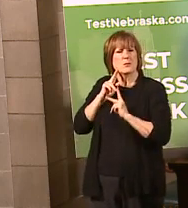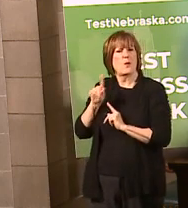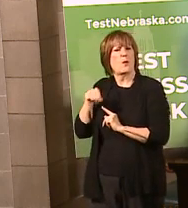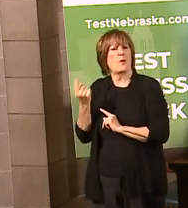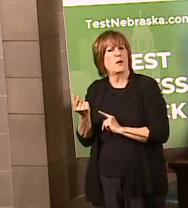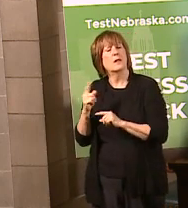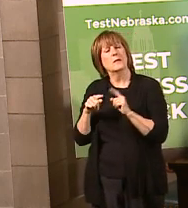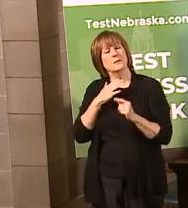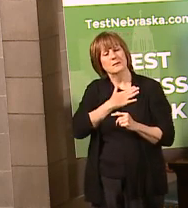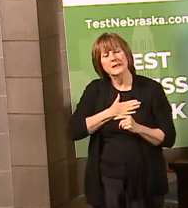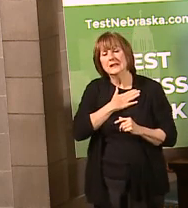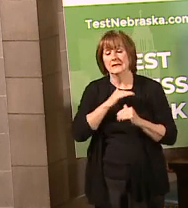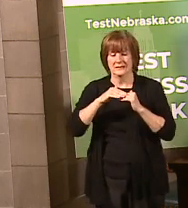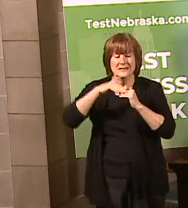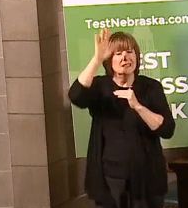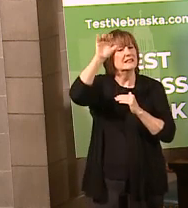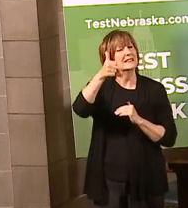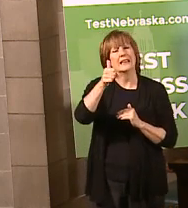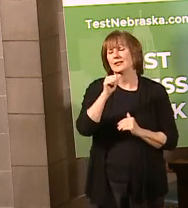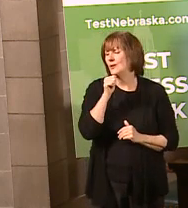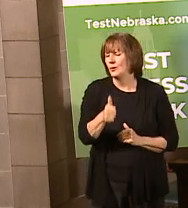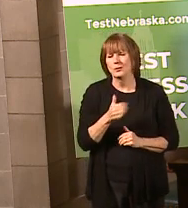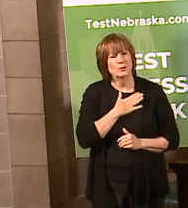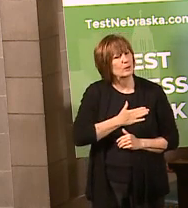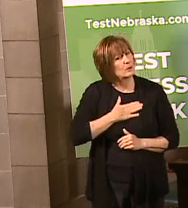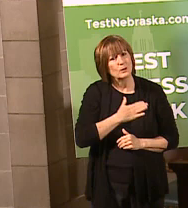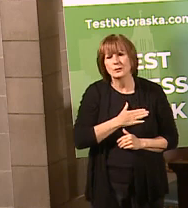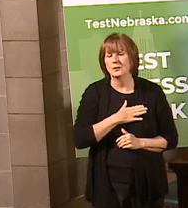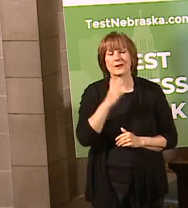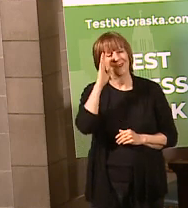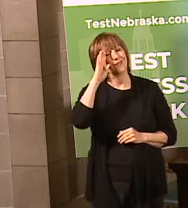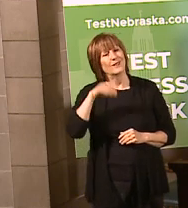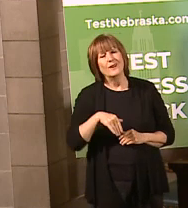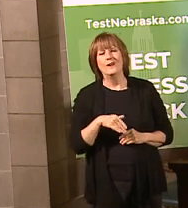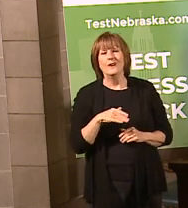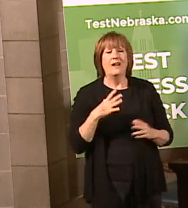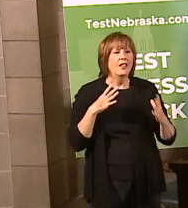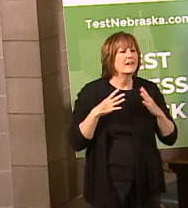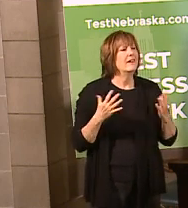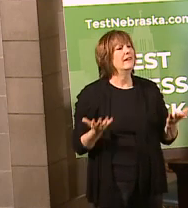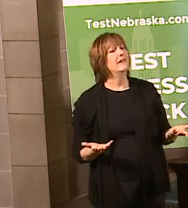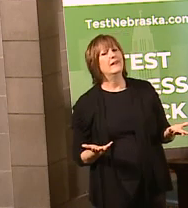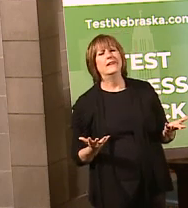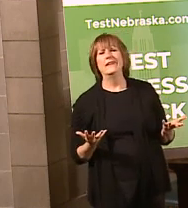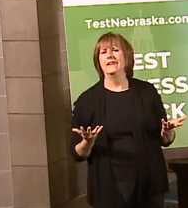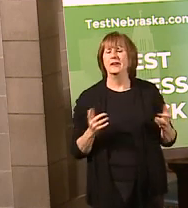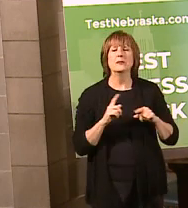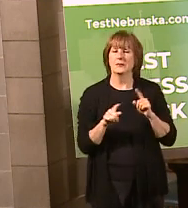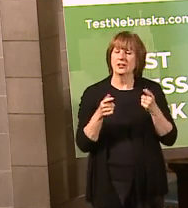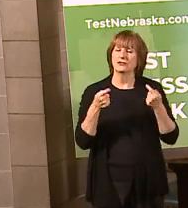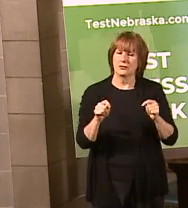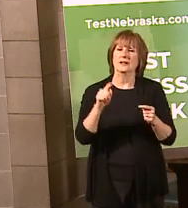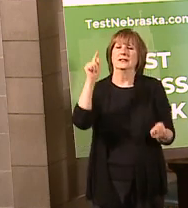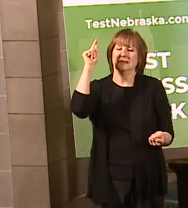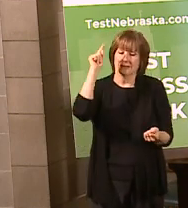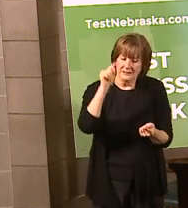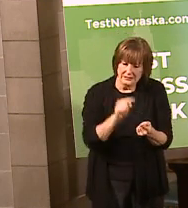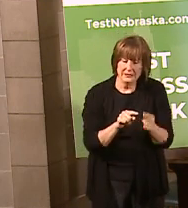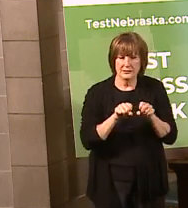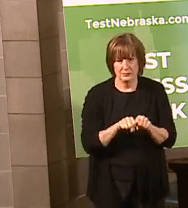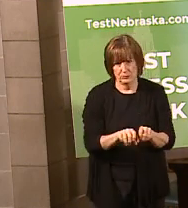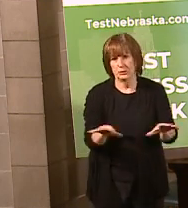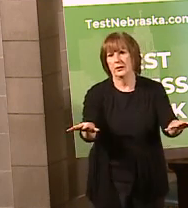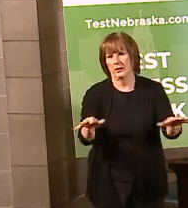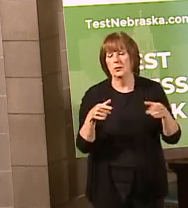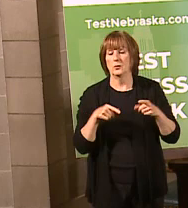10 people in any celebration. I know that's going to put kind of a damper on the holidays, but again, we are still trying to slow the spread of virus here in our state.